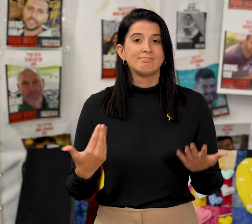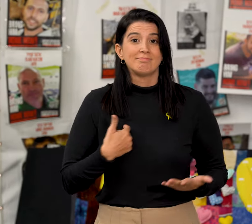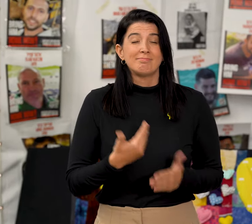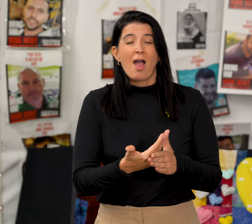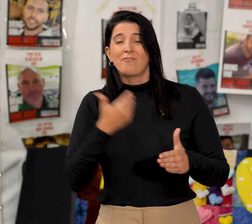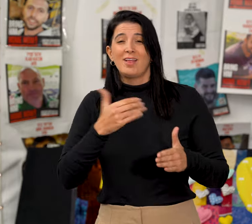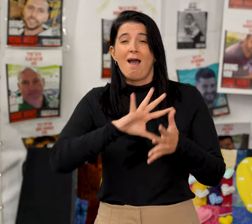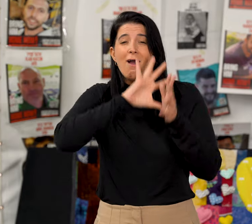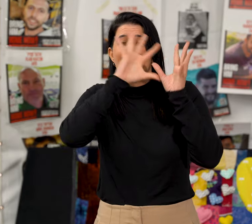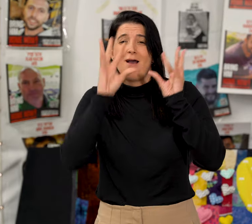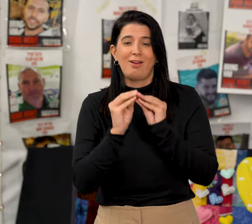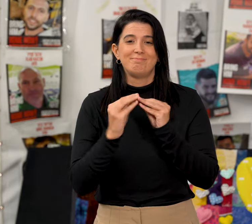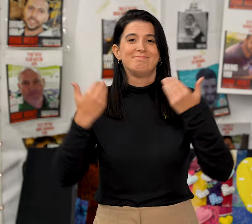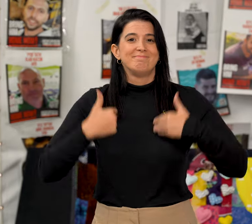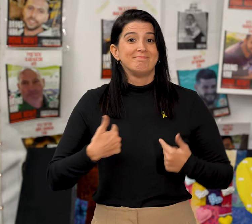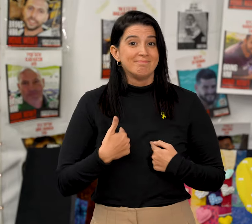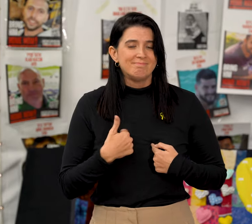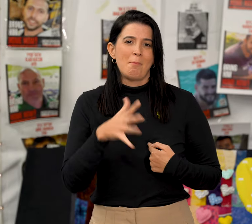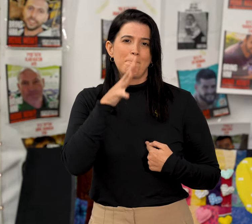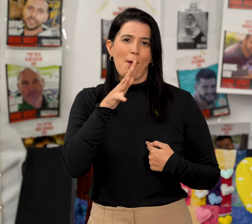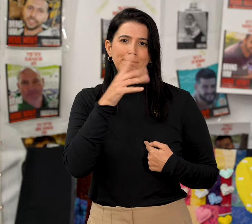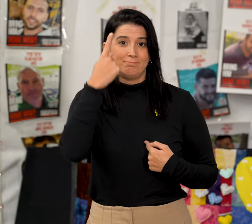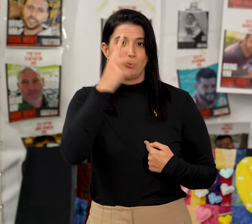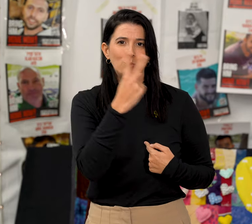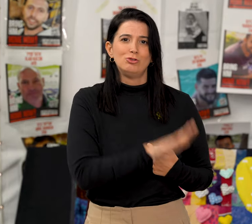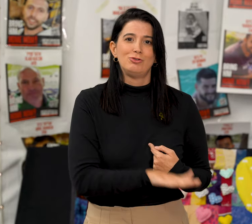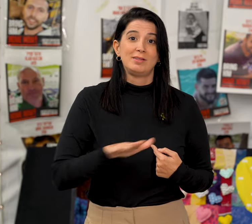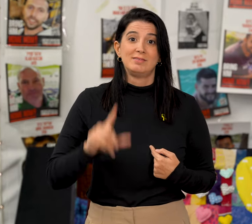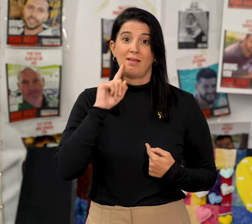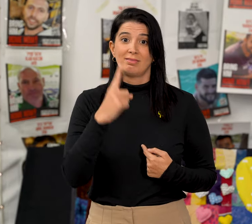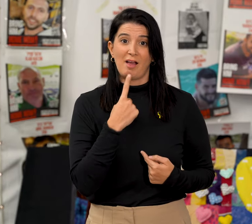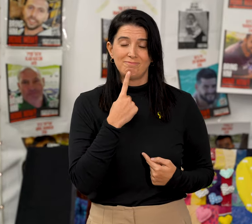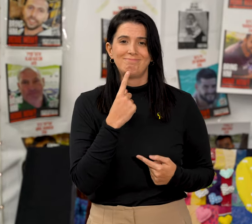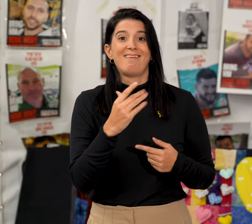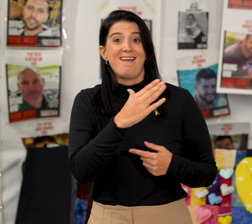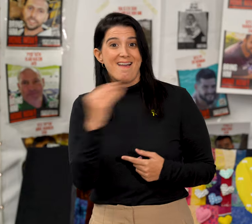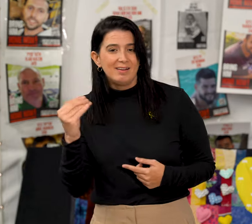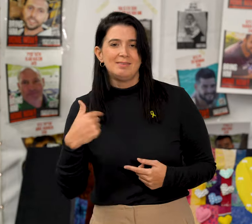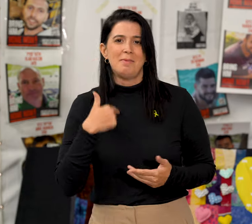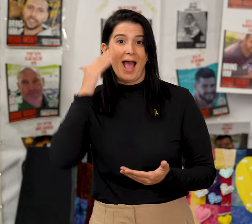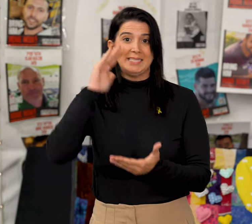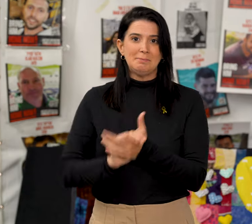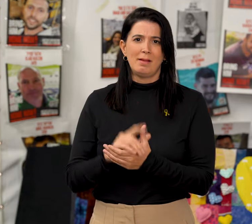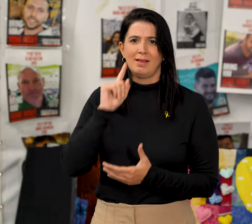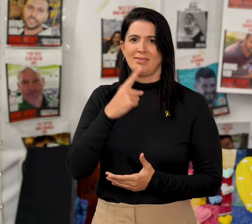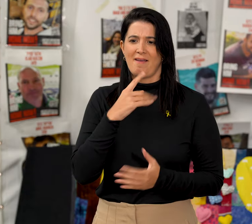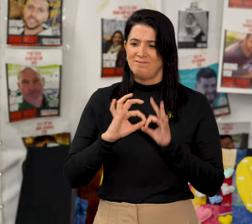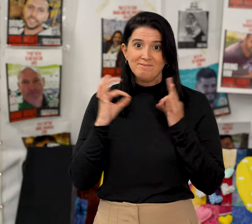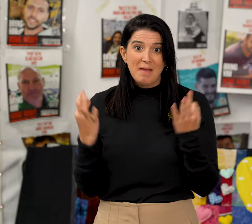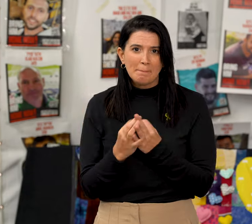And first of all, I am a mother for two Deaf children. And my husband is also Deaf.